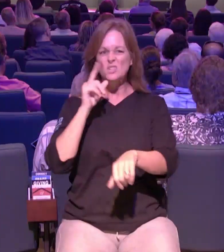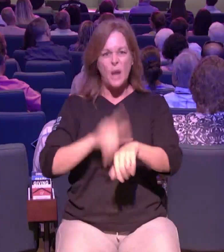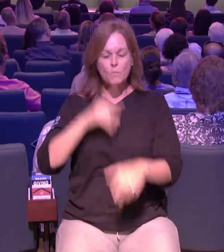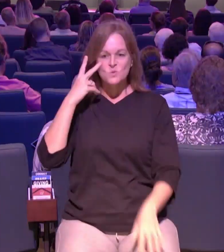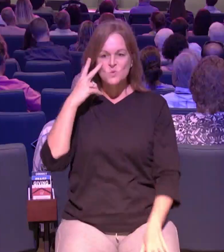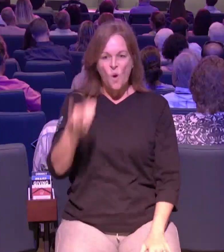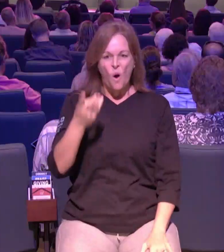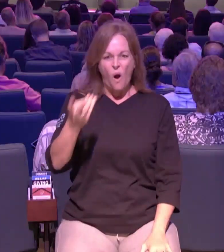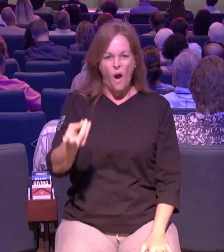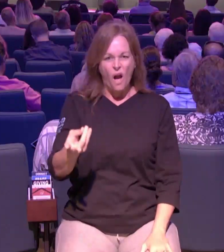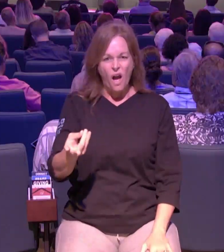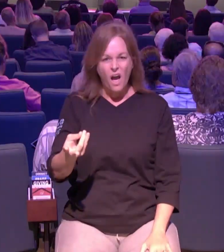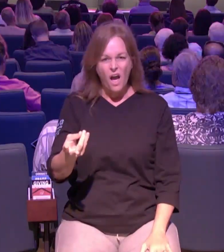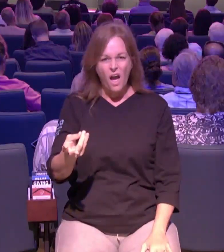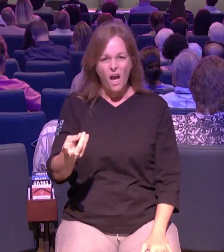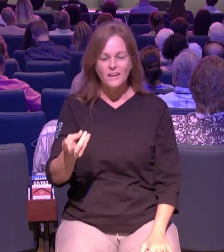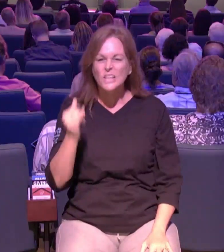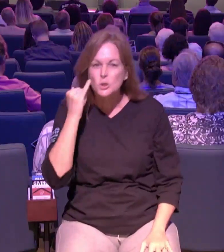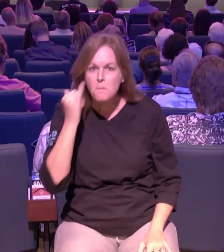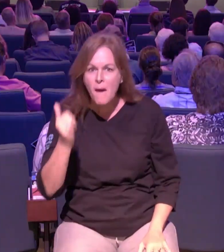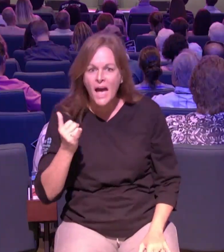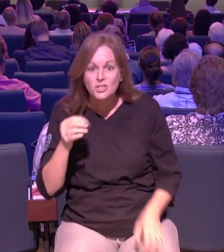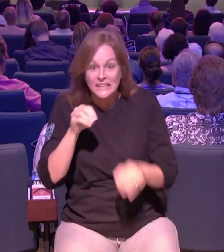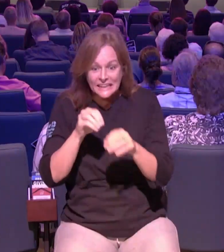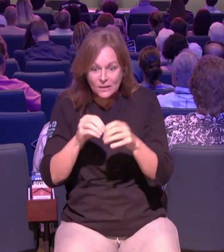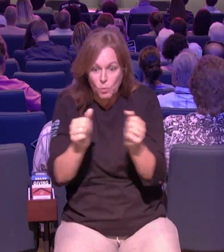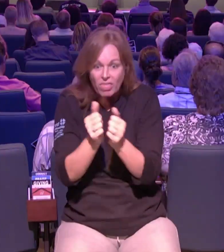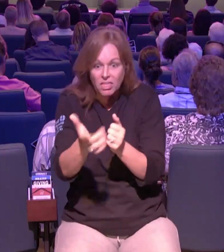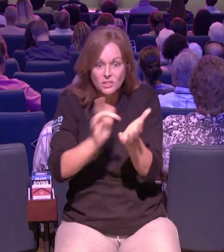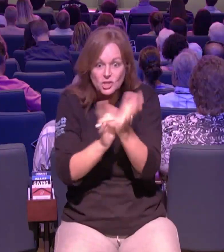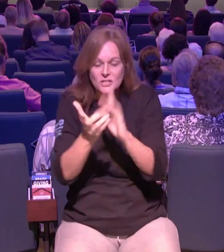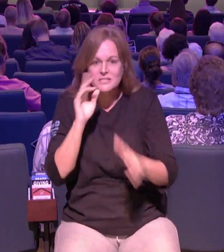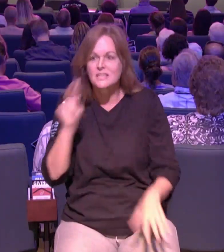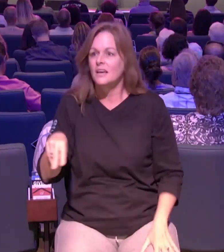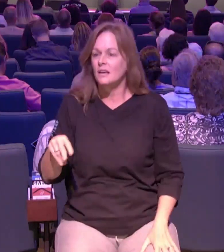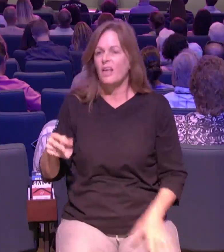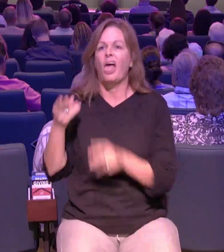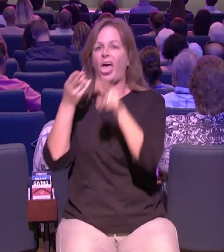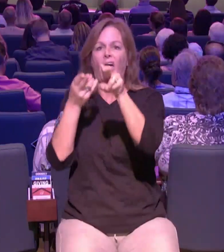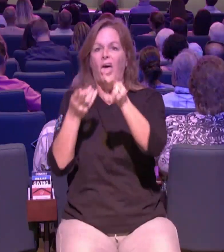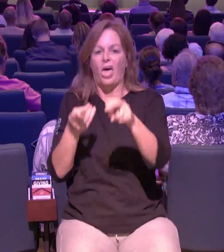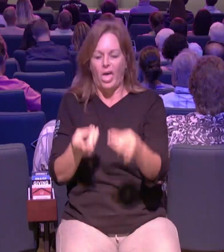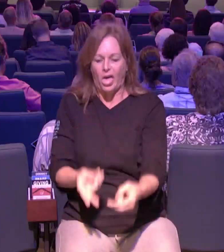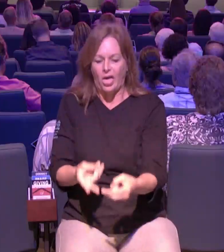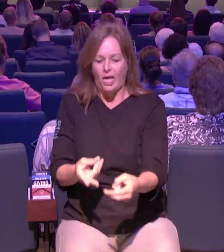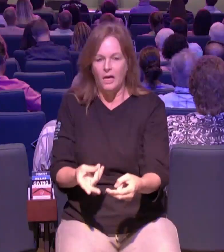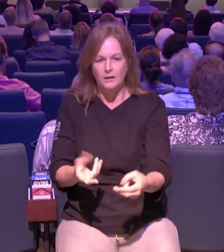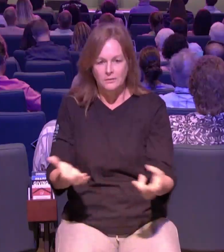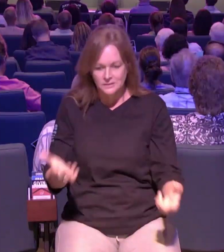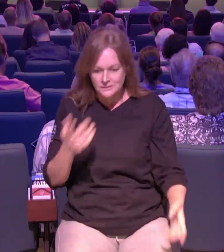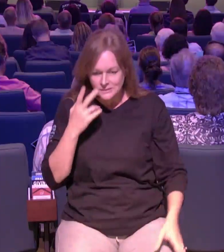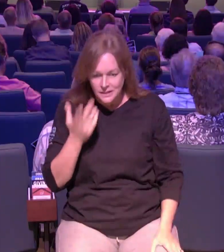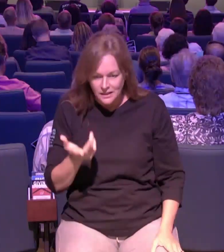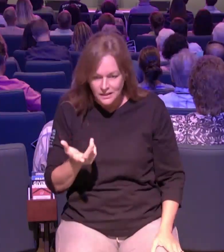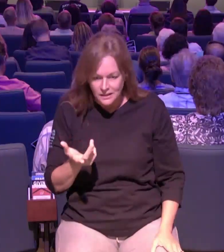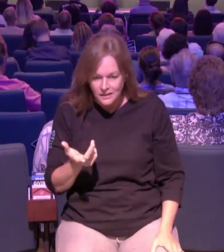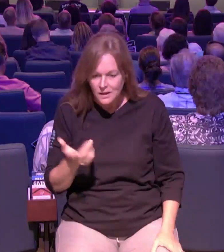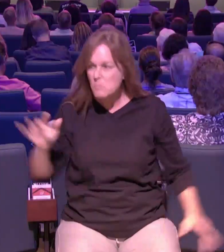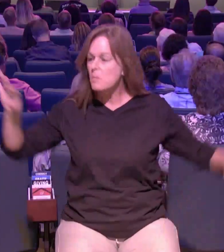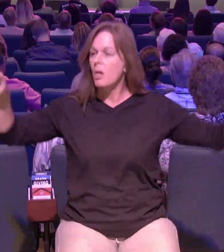wouldn't you have loved to have been there that day i mean seriously wouldn't you love to have been right in that room with jesus and all these people and you're like hearing